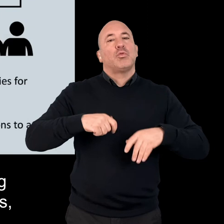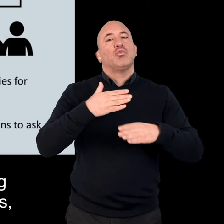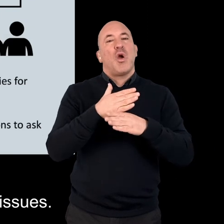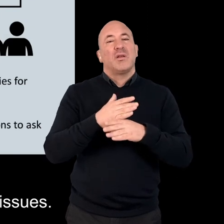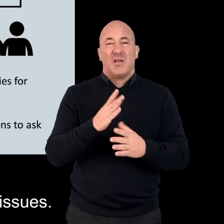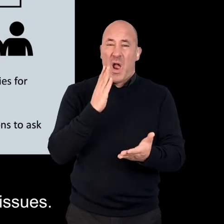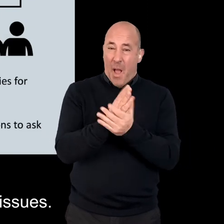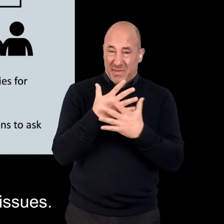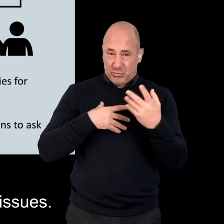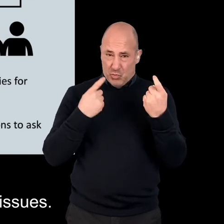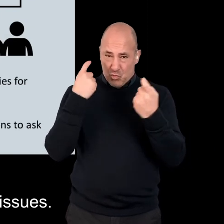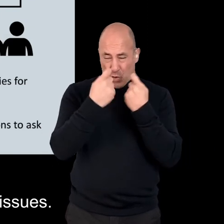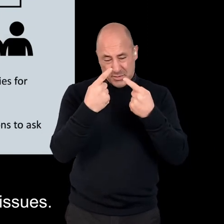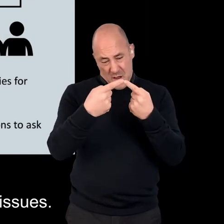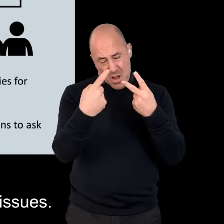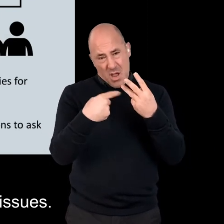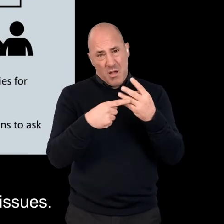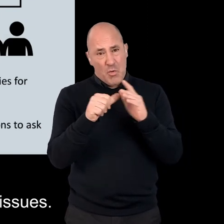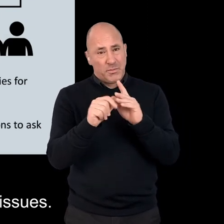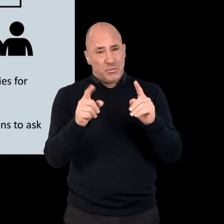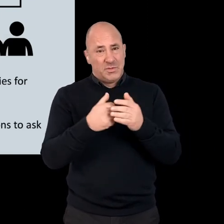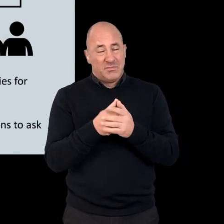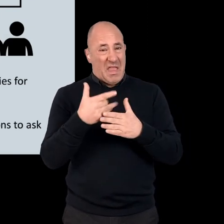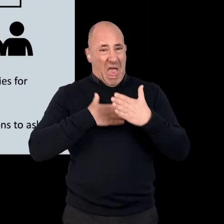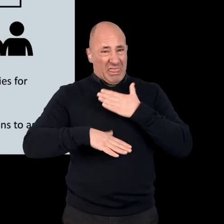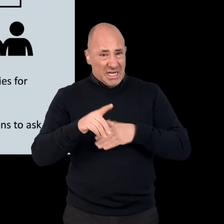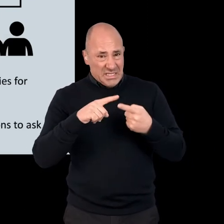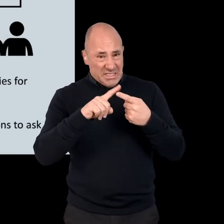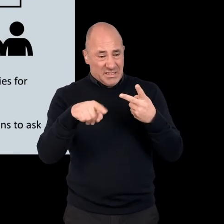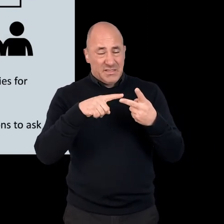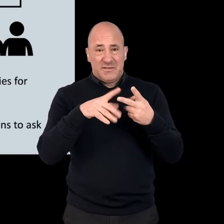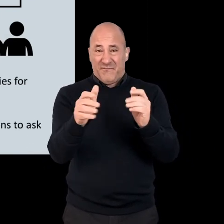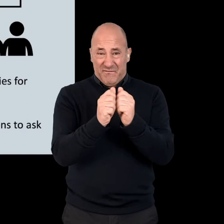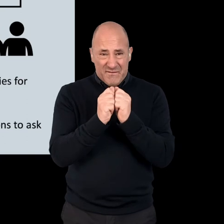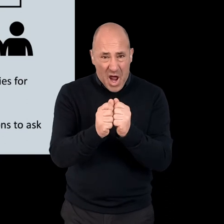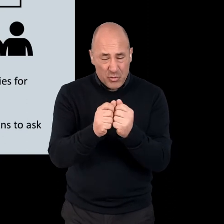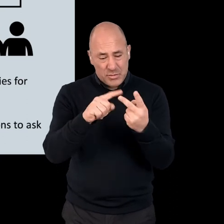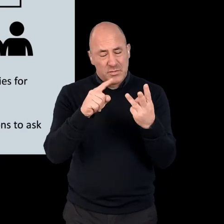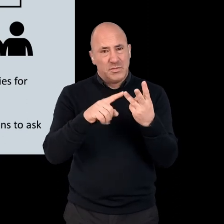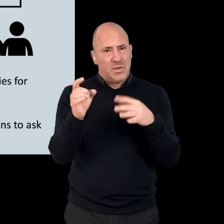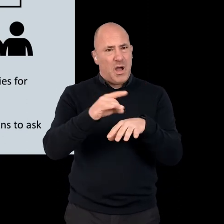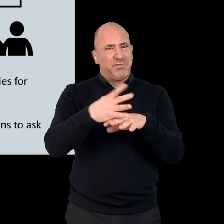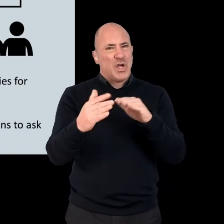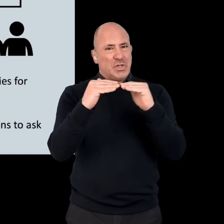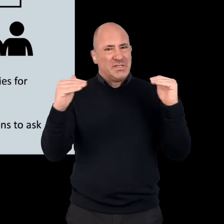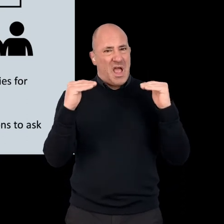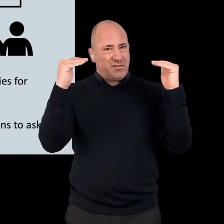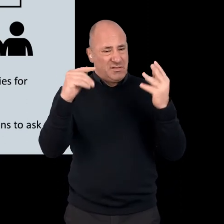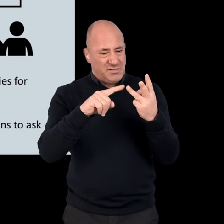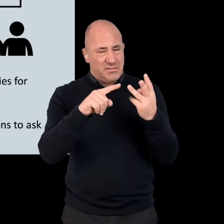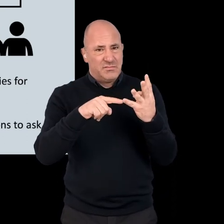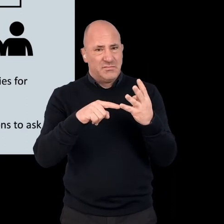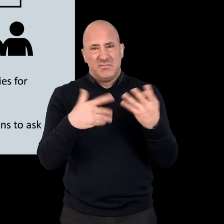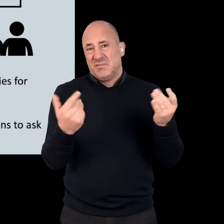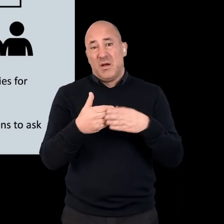social workers. It's really to consider the following issues. So firstly, the ethics. The values. Professional